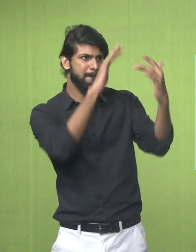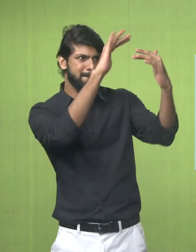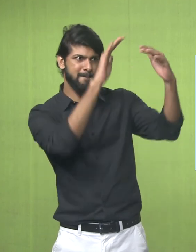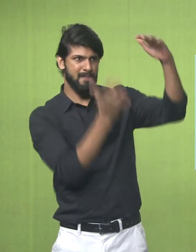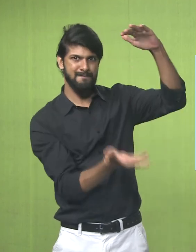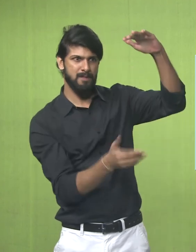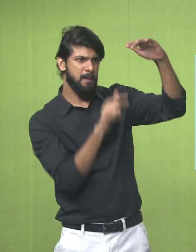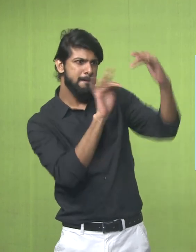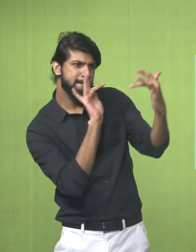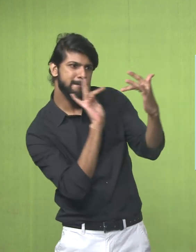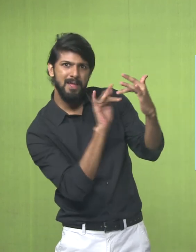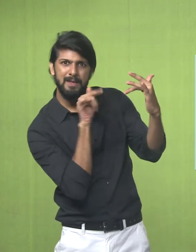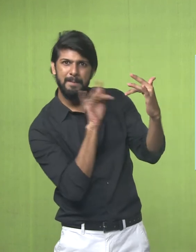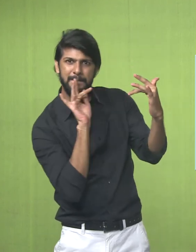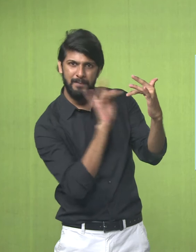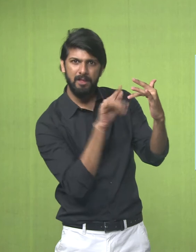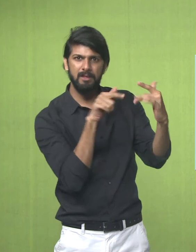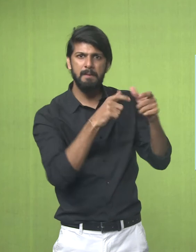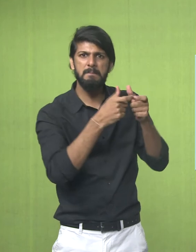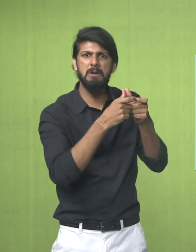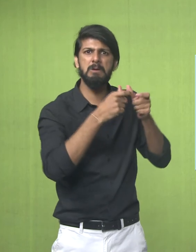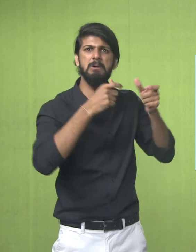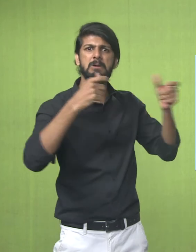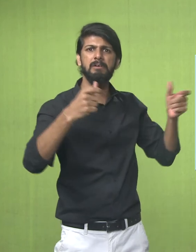Right in the centre You see a large bull